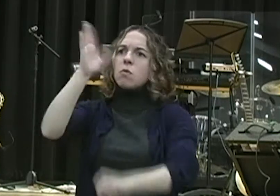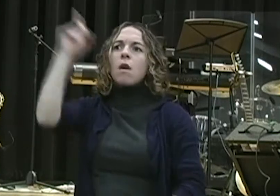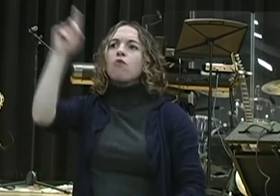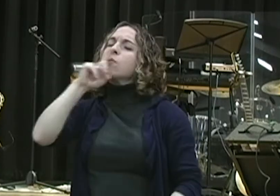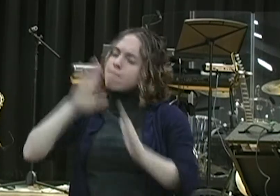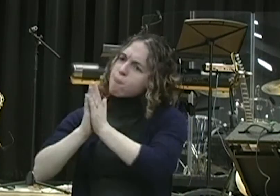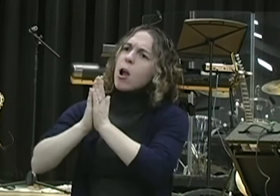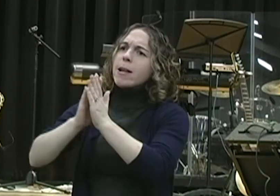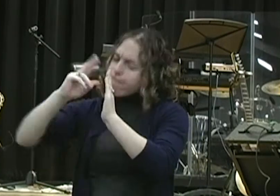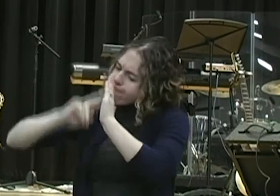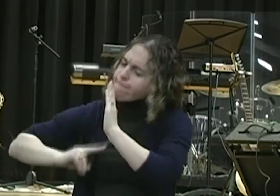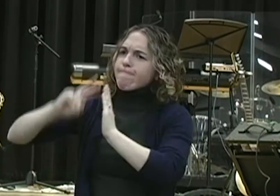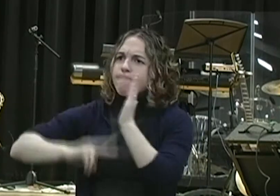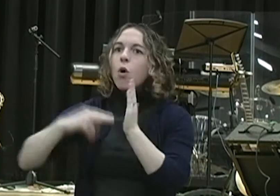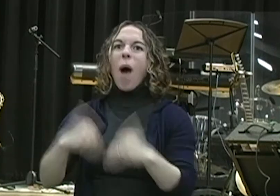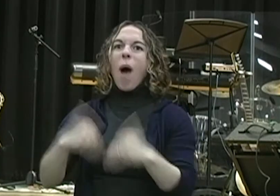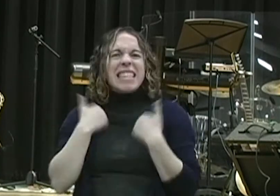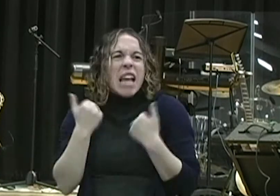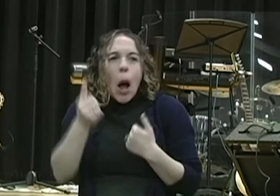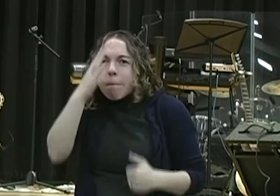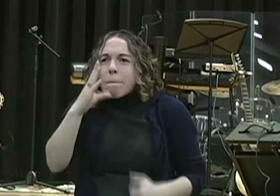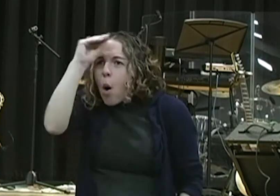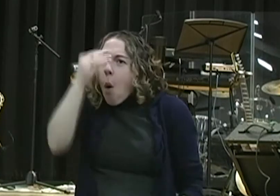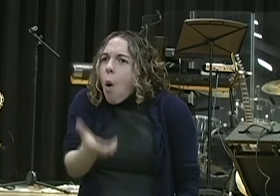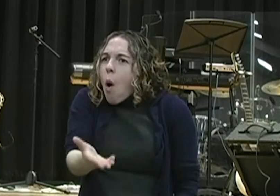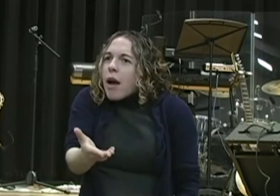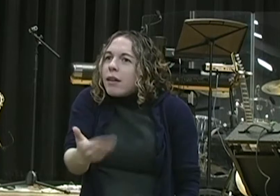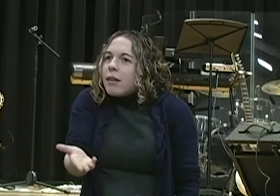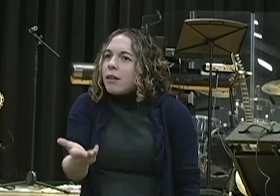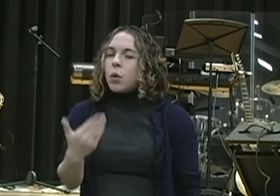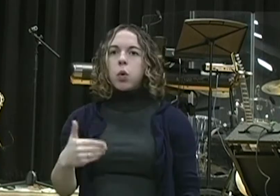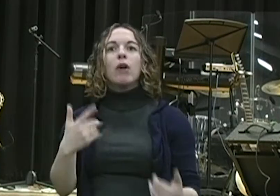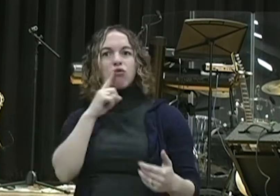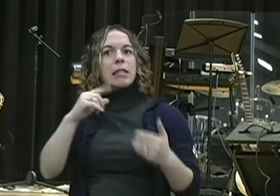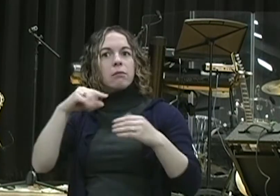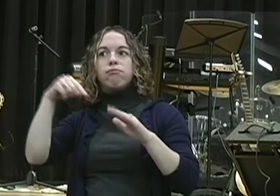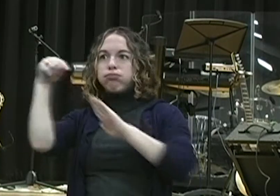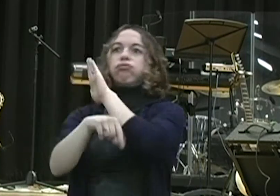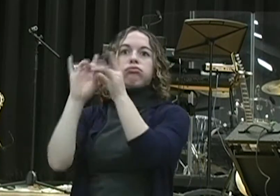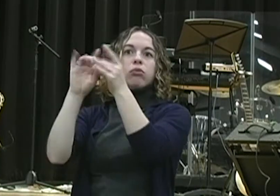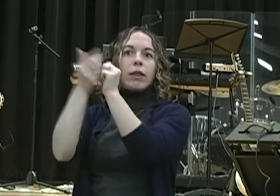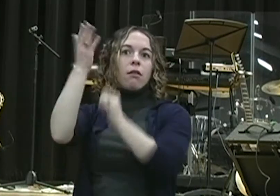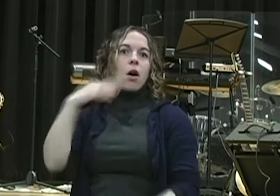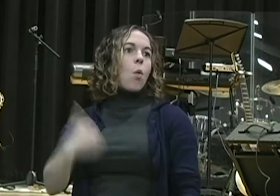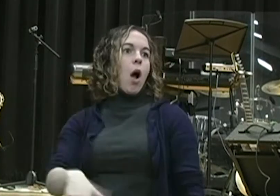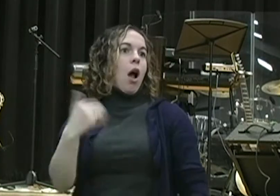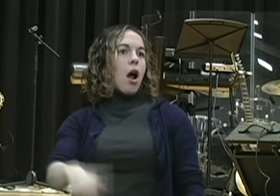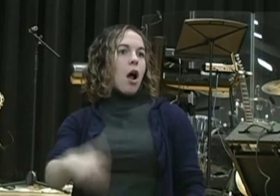He got it young. Don't ever say you're too old to get it or too young to get it. As a young man, he was a